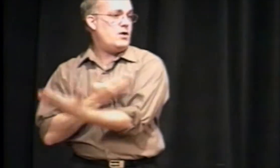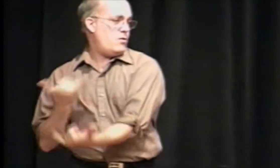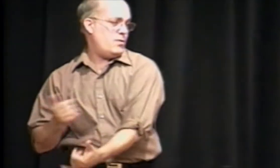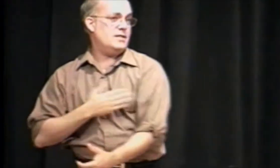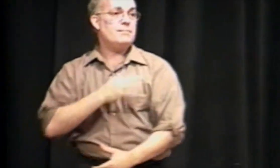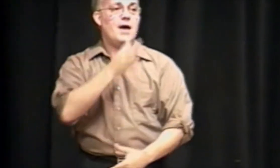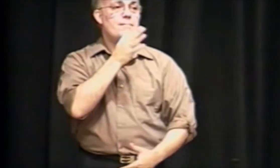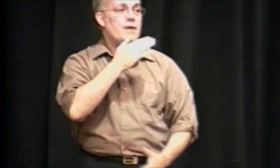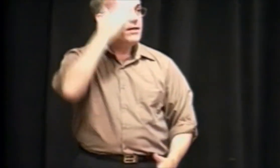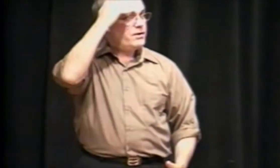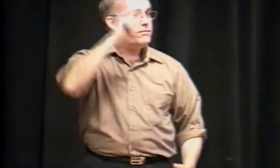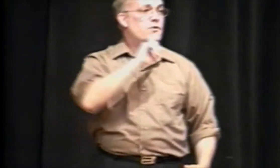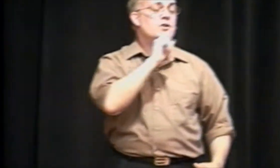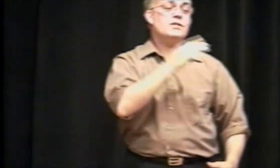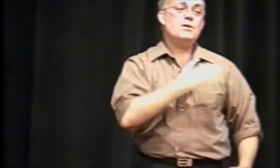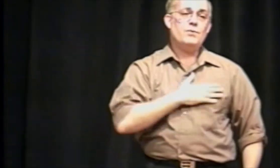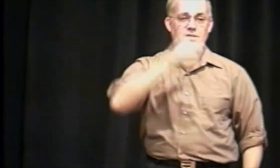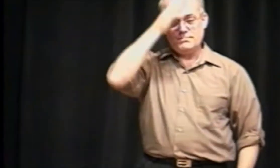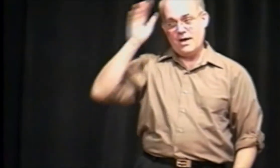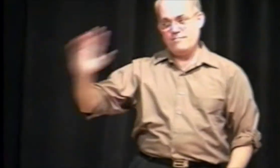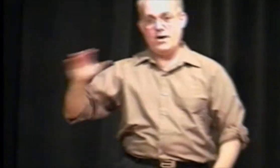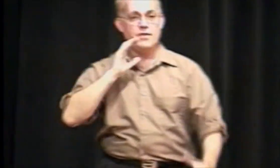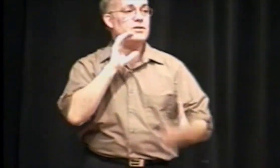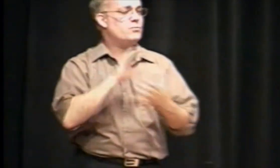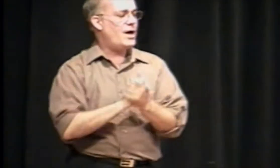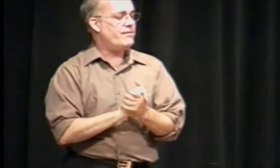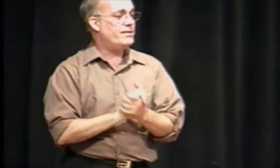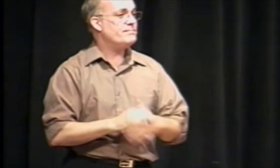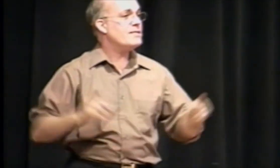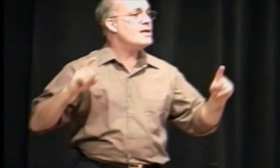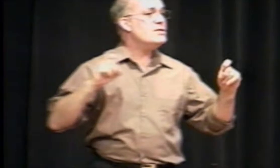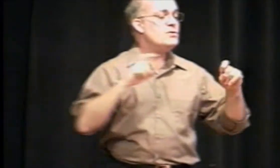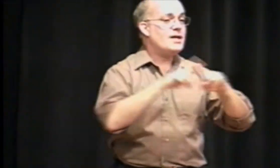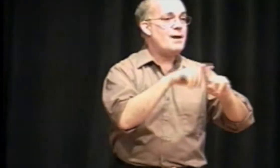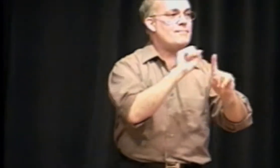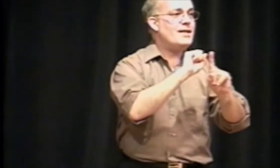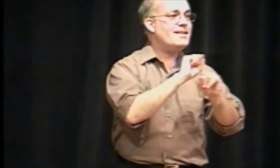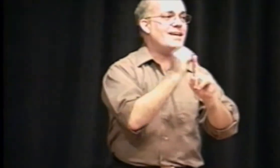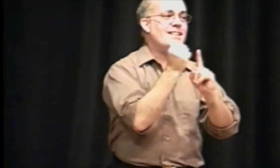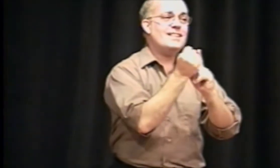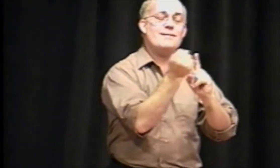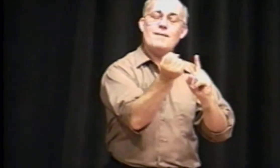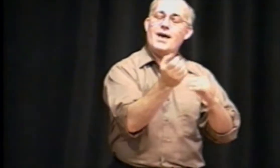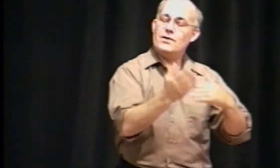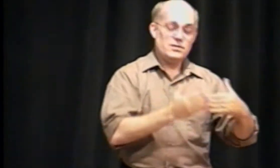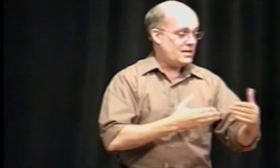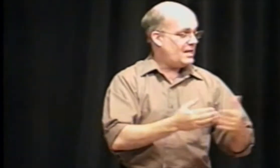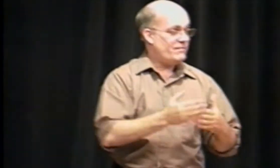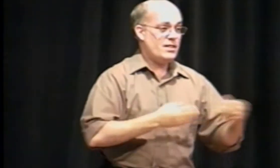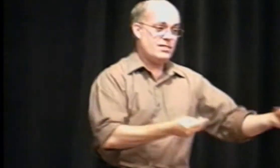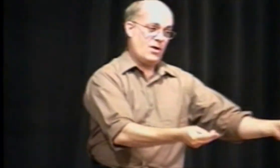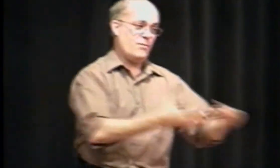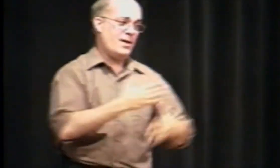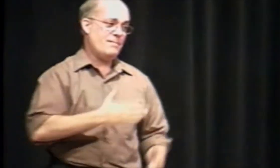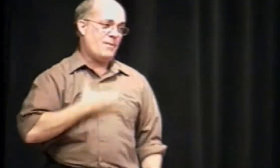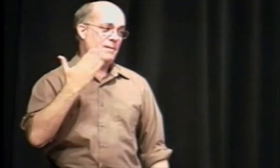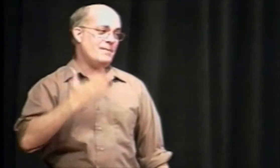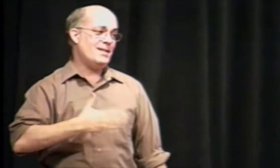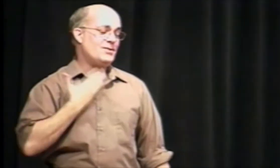daughter was my mother cause she was my father's wife. To complicate the matter even though it brought